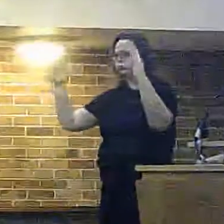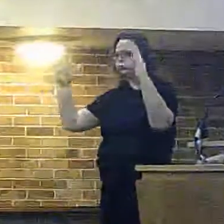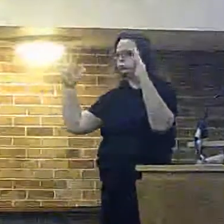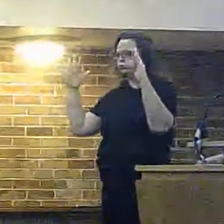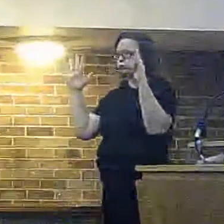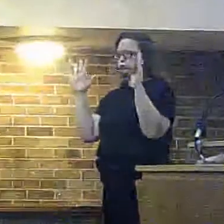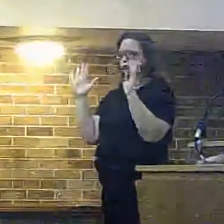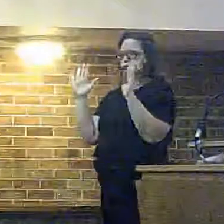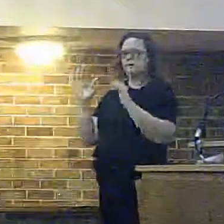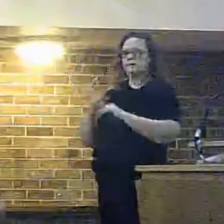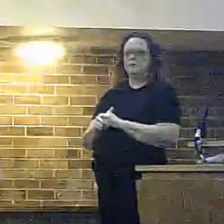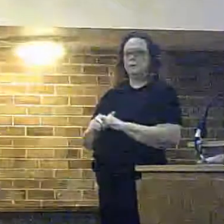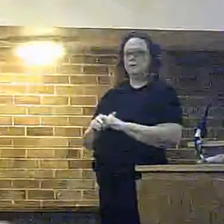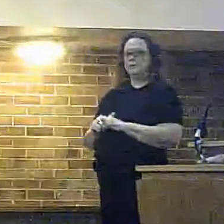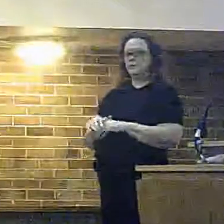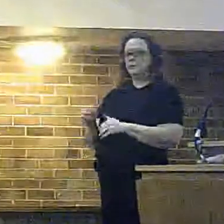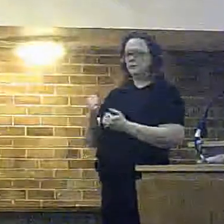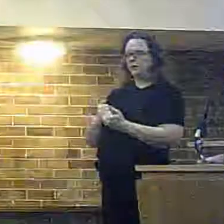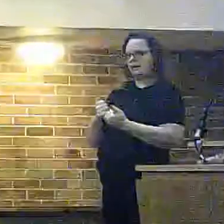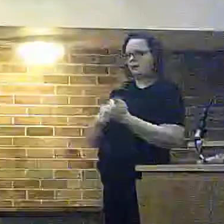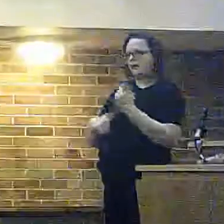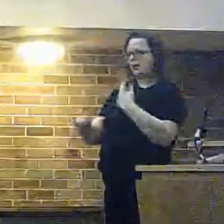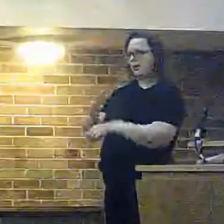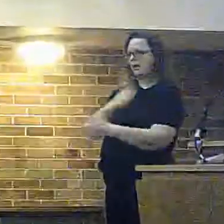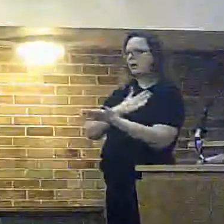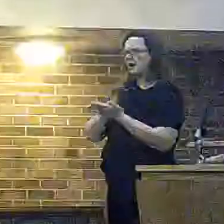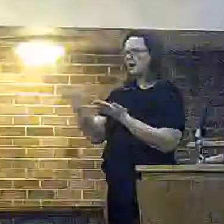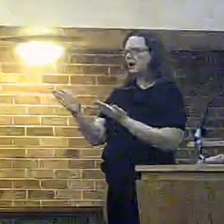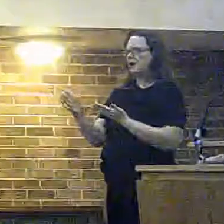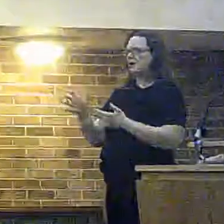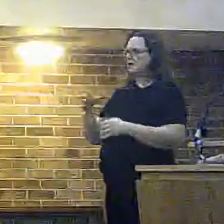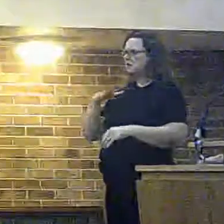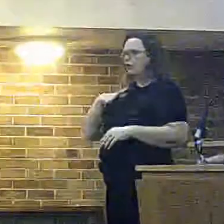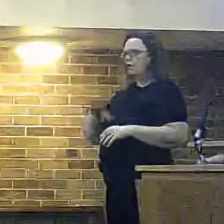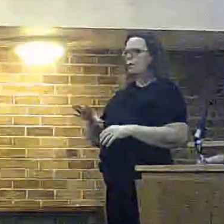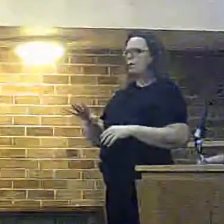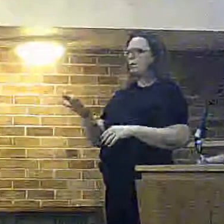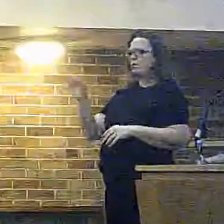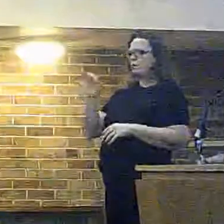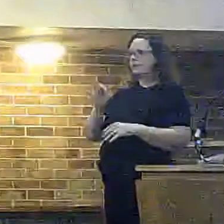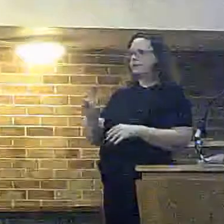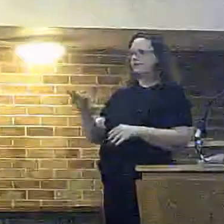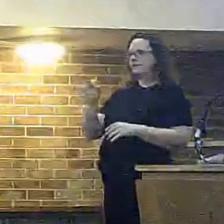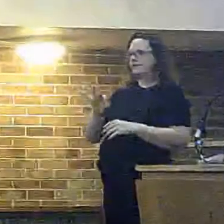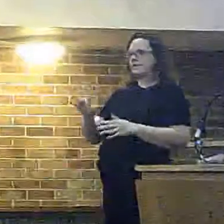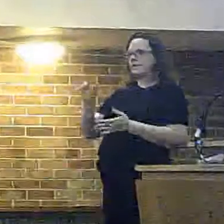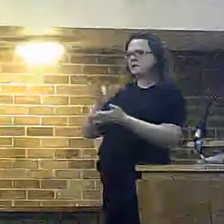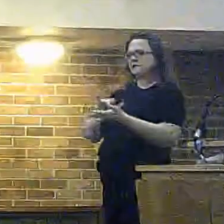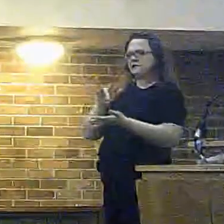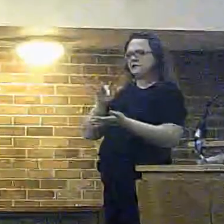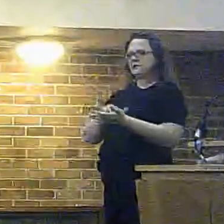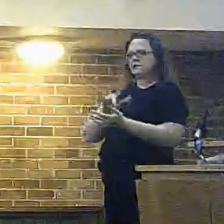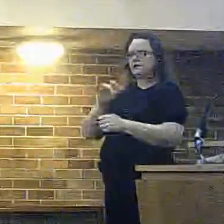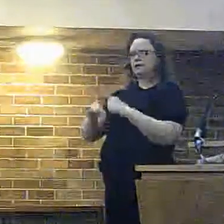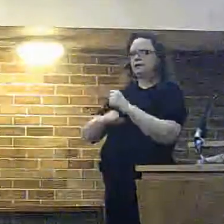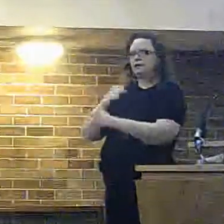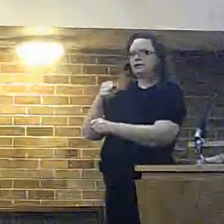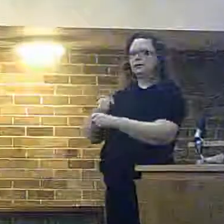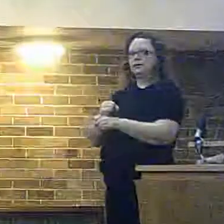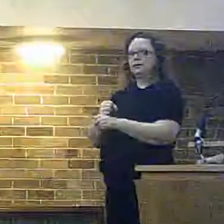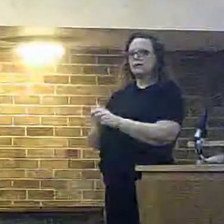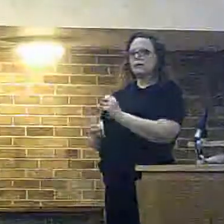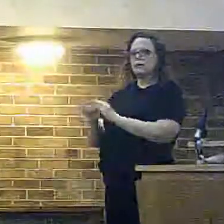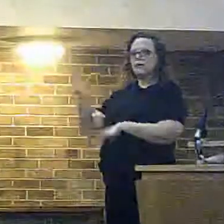if the people make it absolutely abundantly clear that they don't want the village center of greenby to become dominated